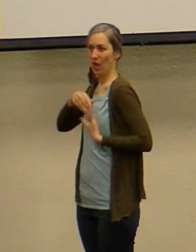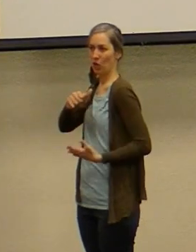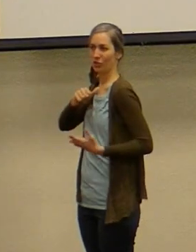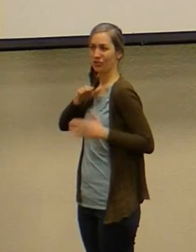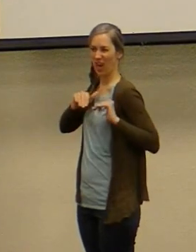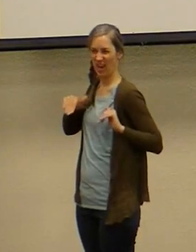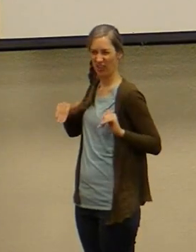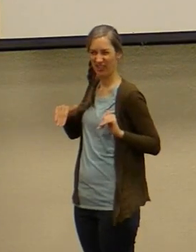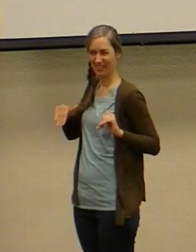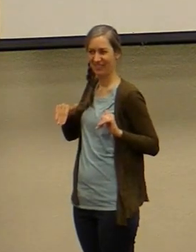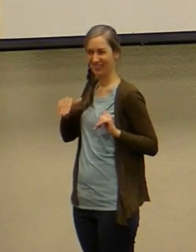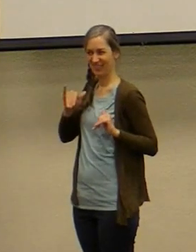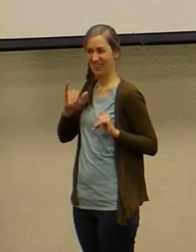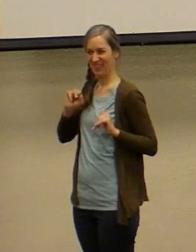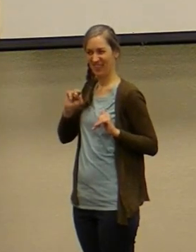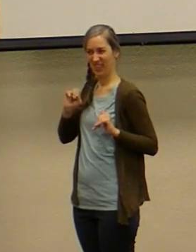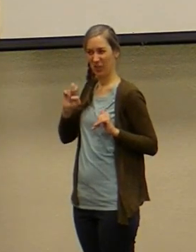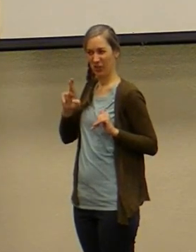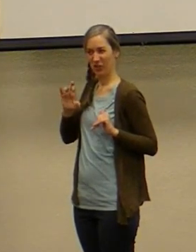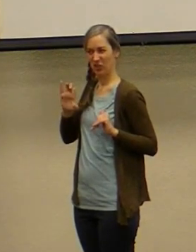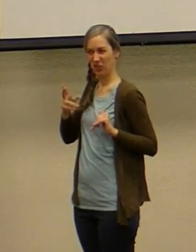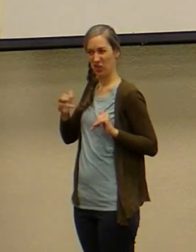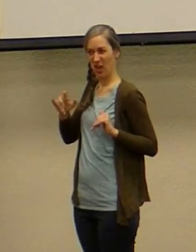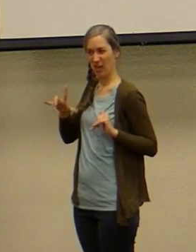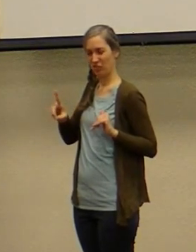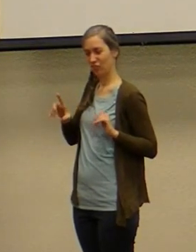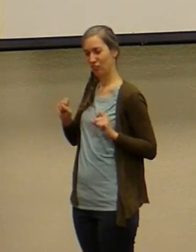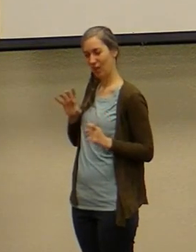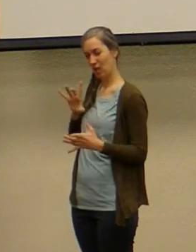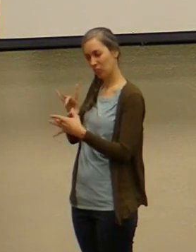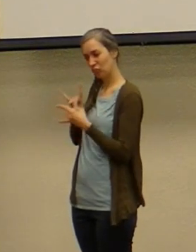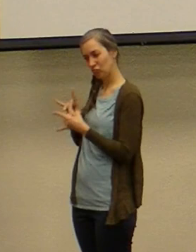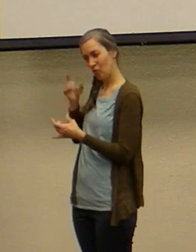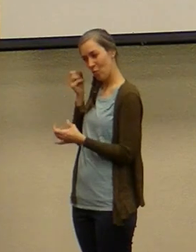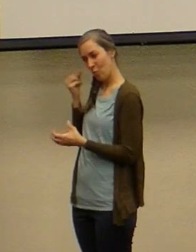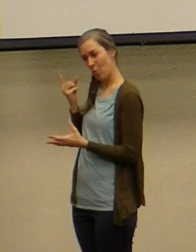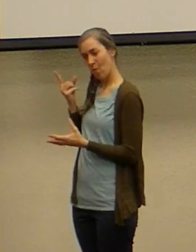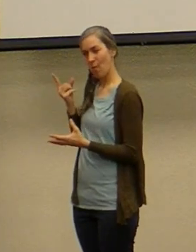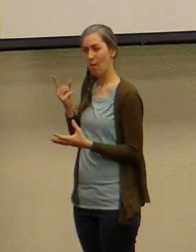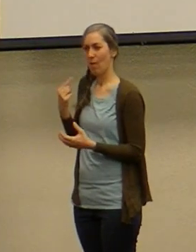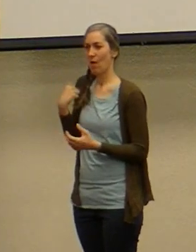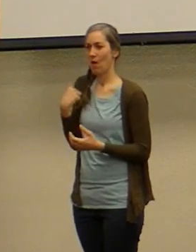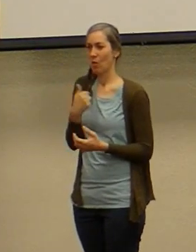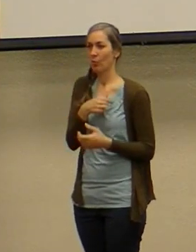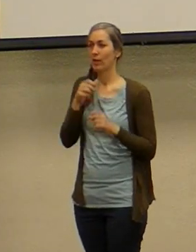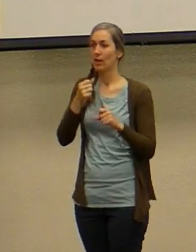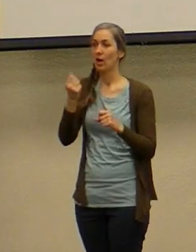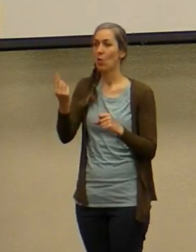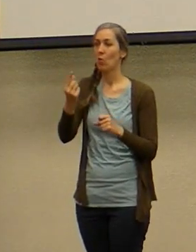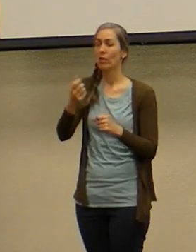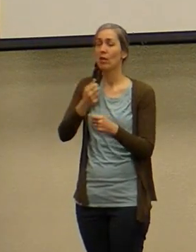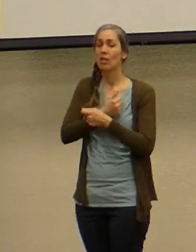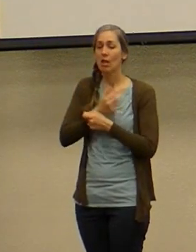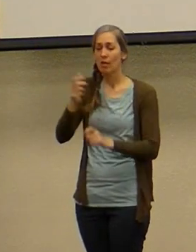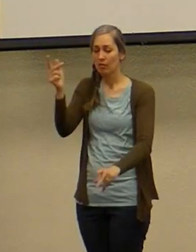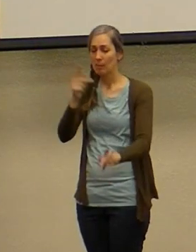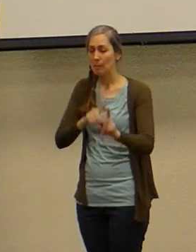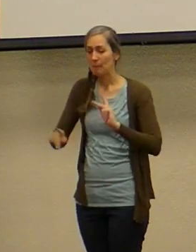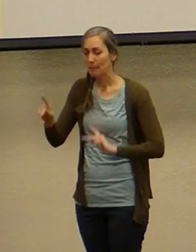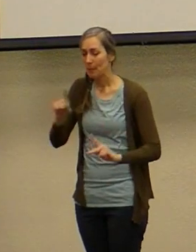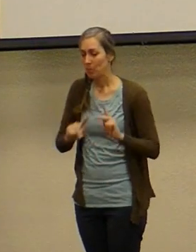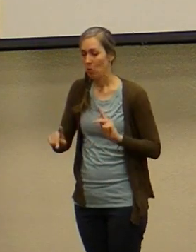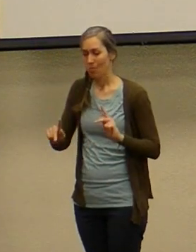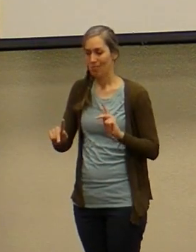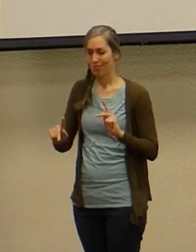we cannot share God beyond our own view of him and likewise we can only love people on the level that we are willing to venture ourselves